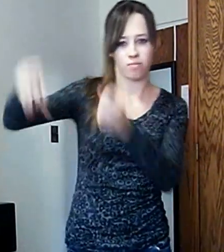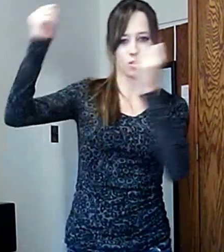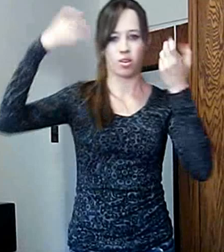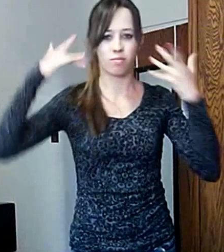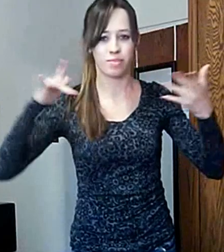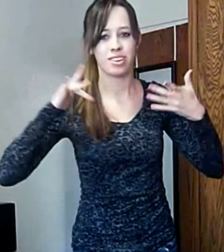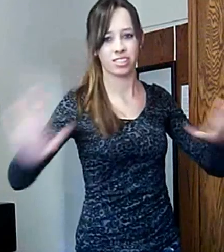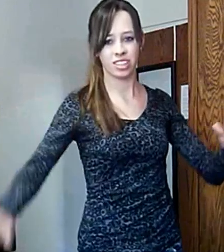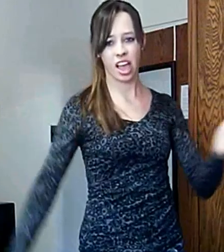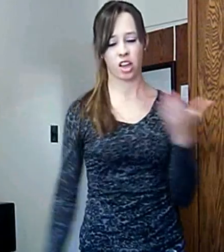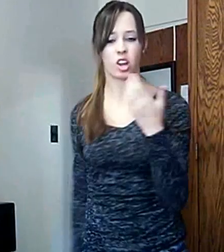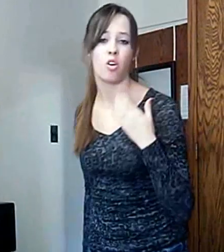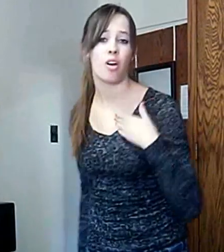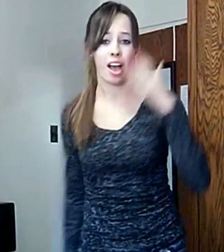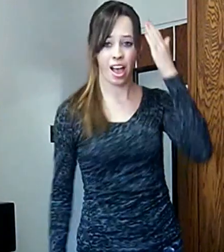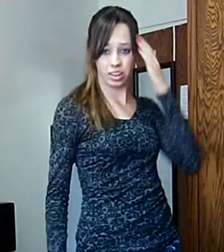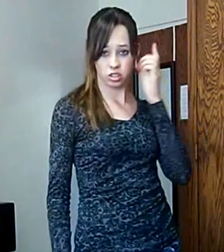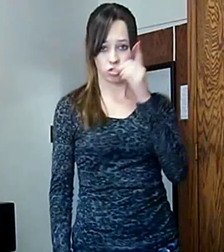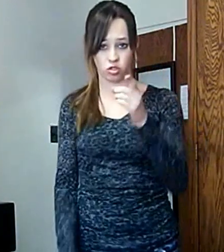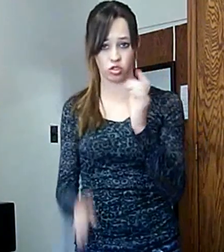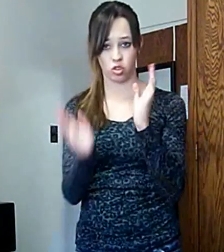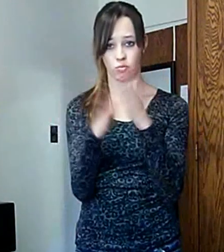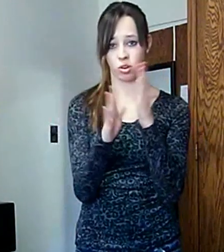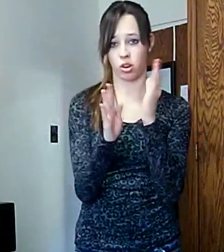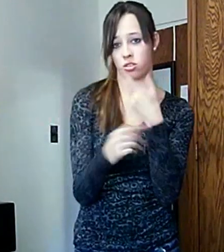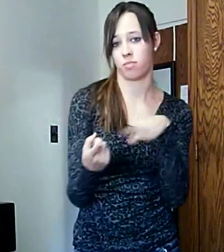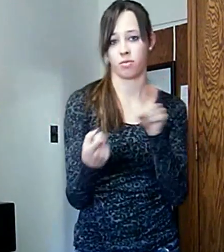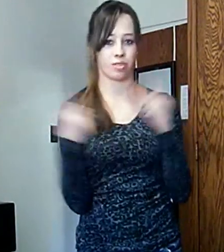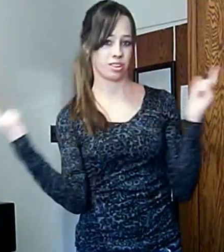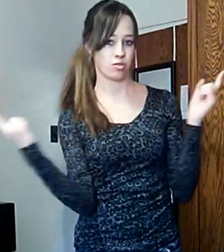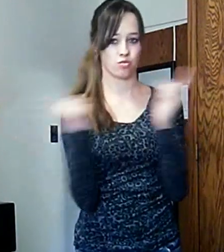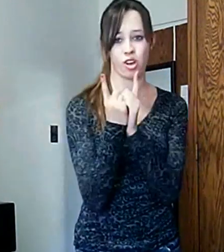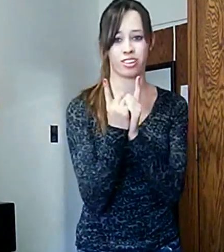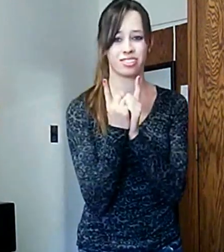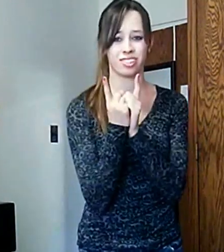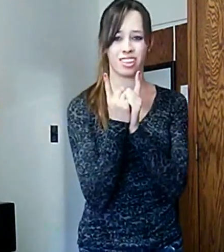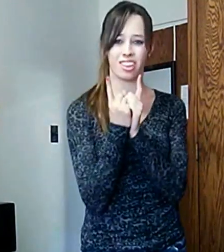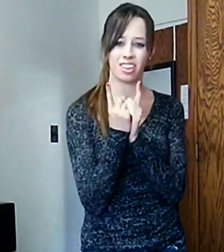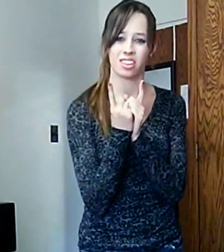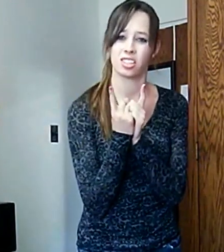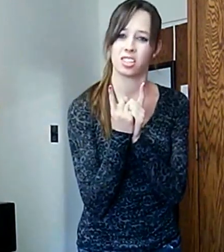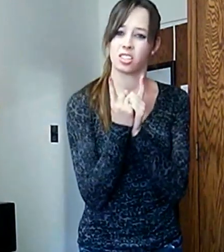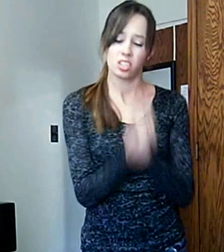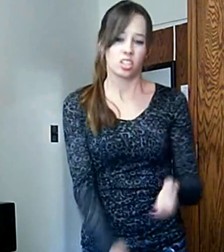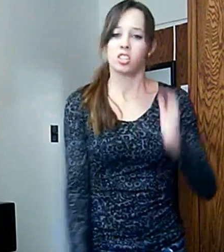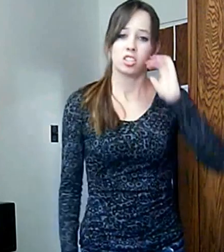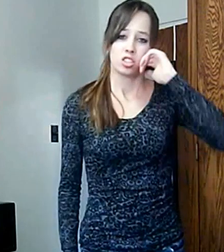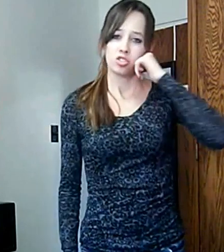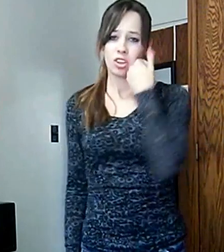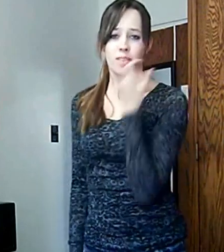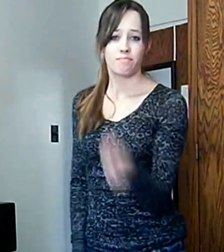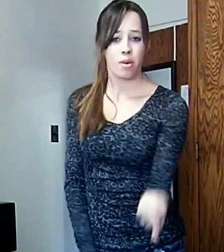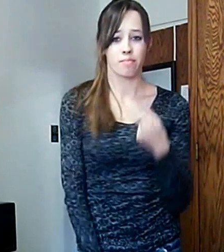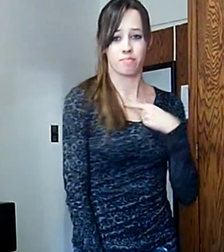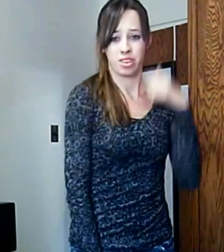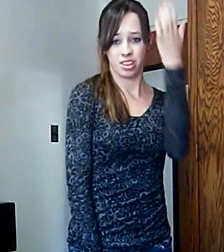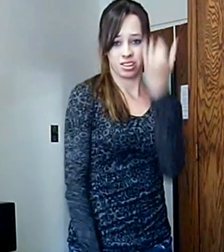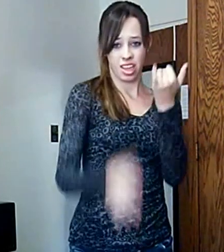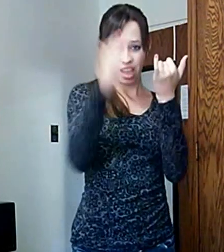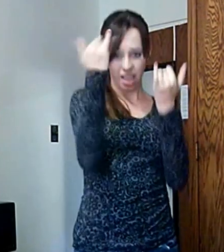you put me down, oh, I knew you were trouble when you walked in So shame on me now,